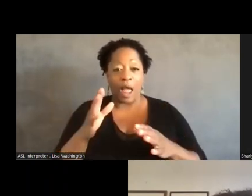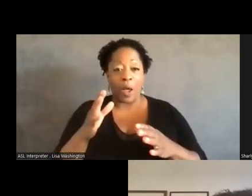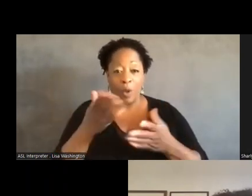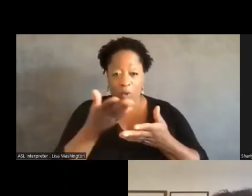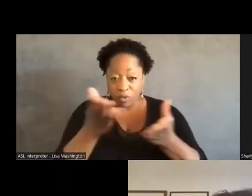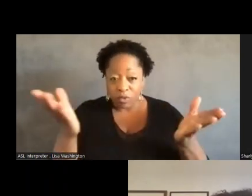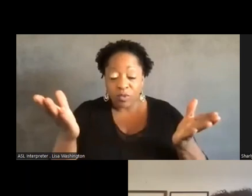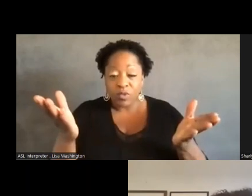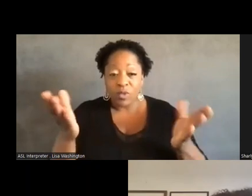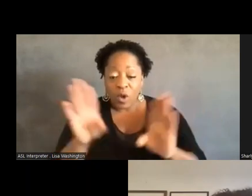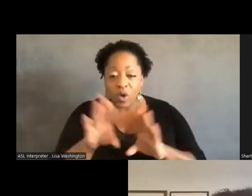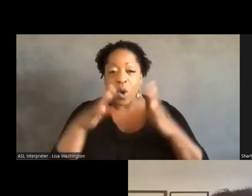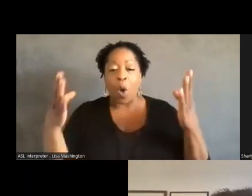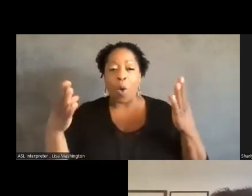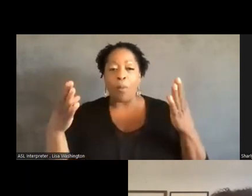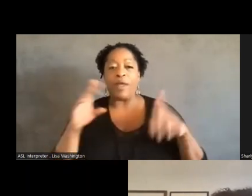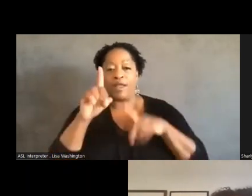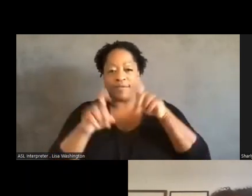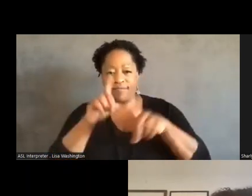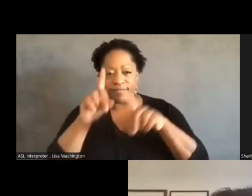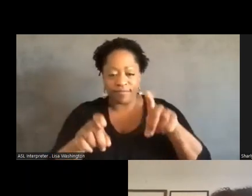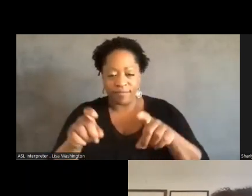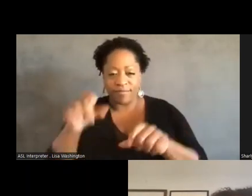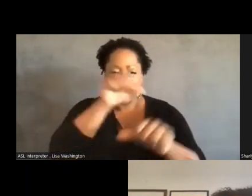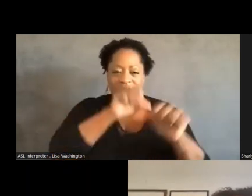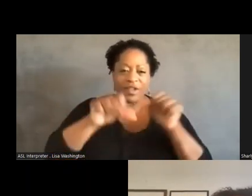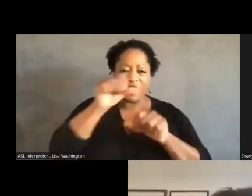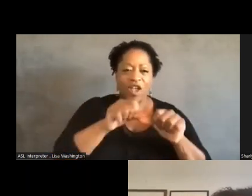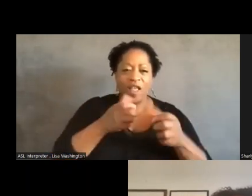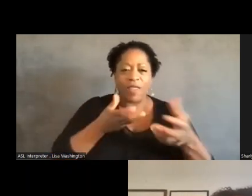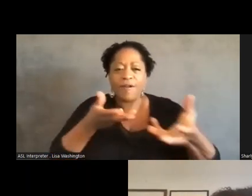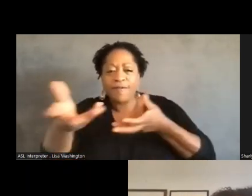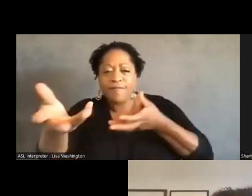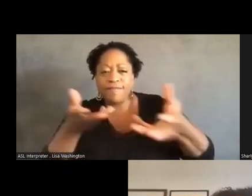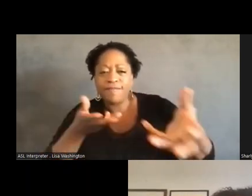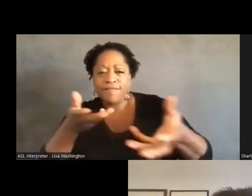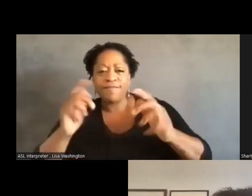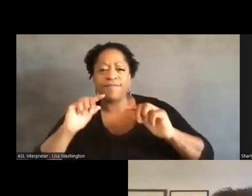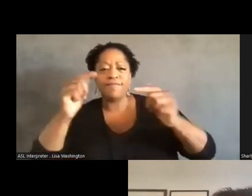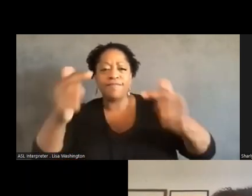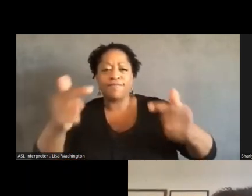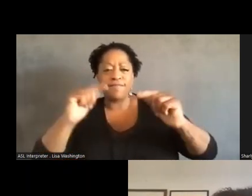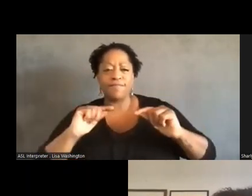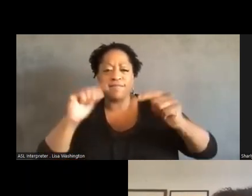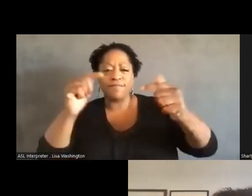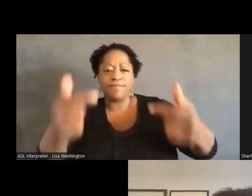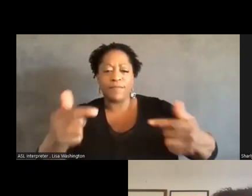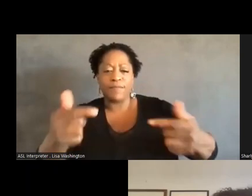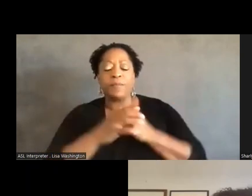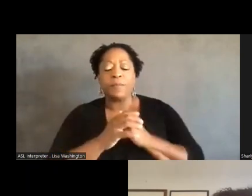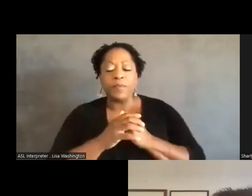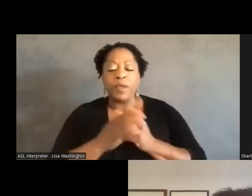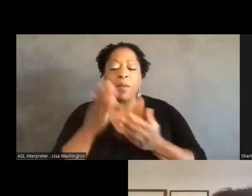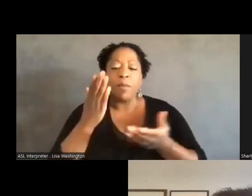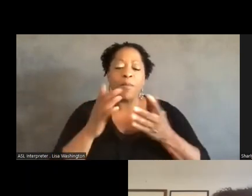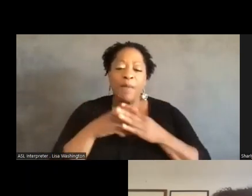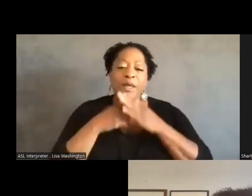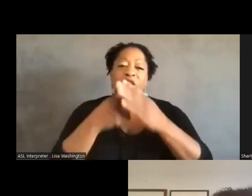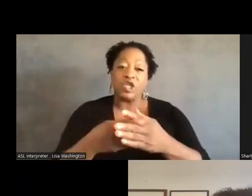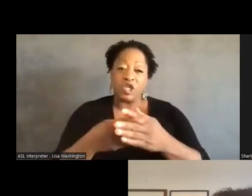open it up and ask questions of each other. Um, but maybe to start,